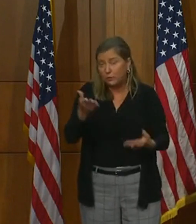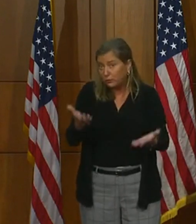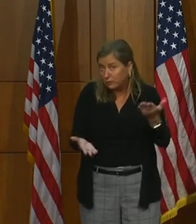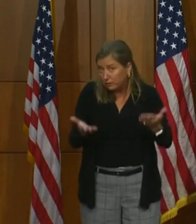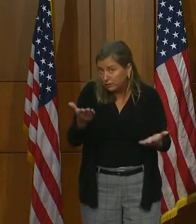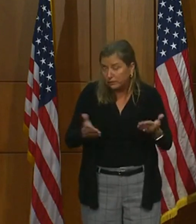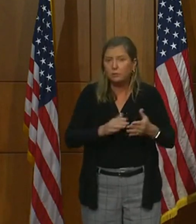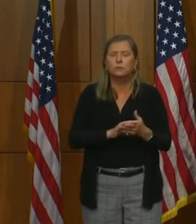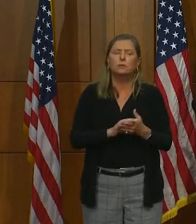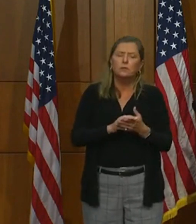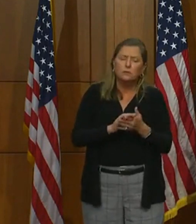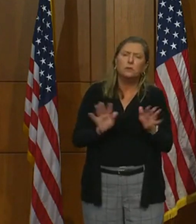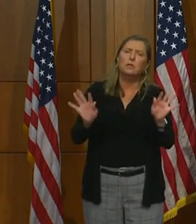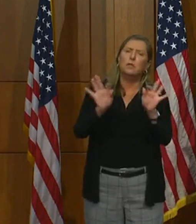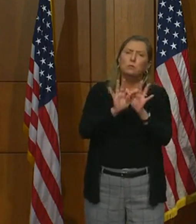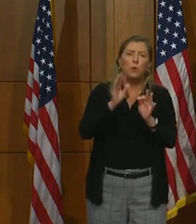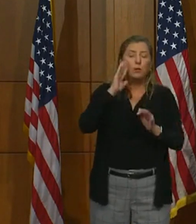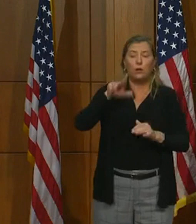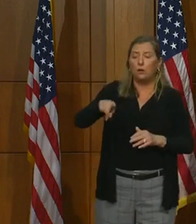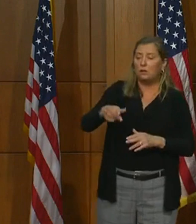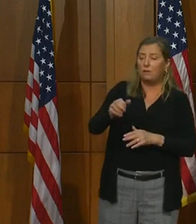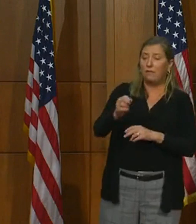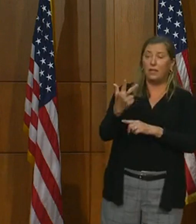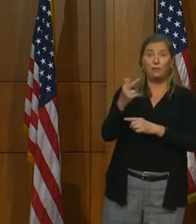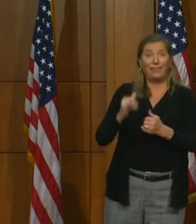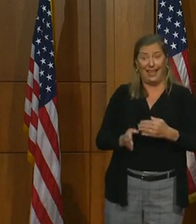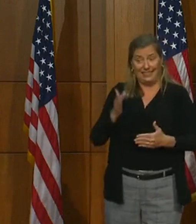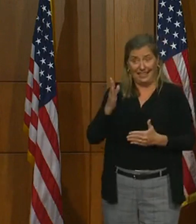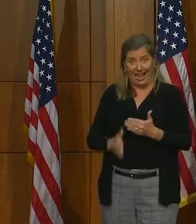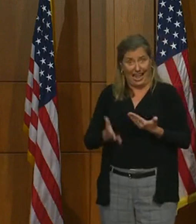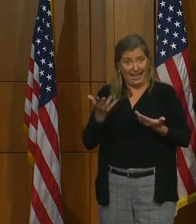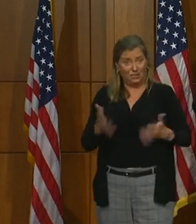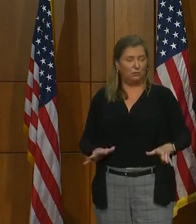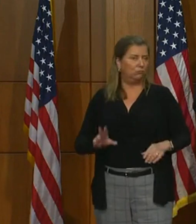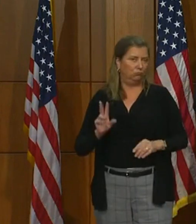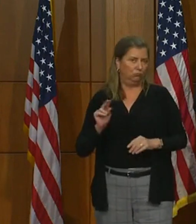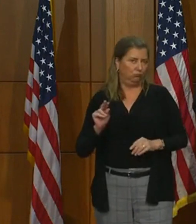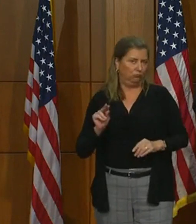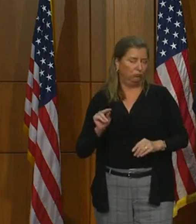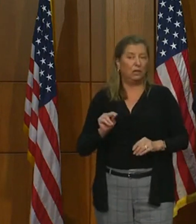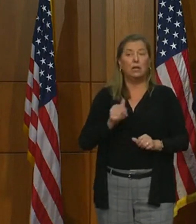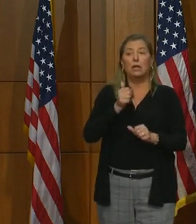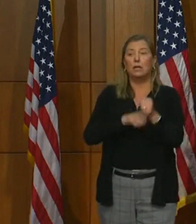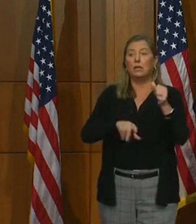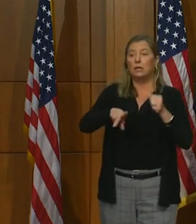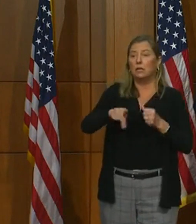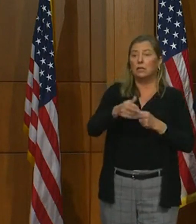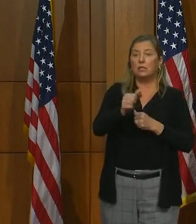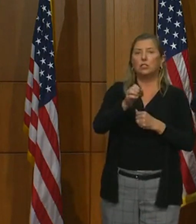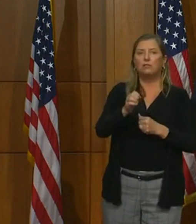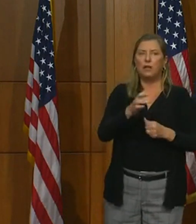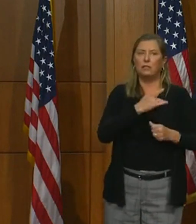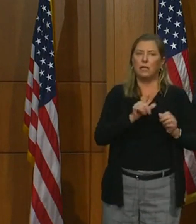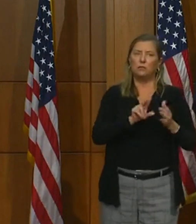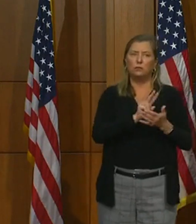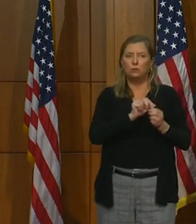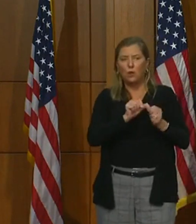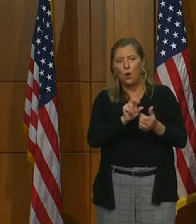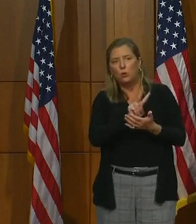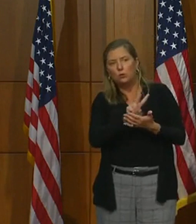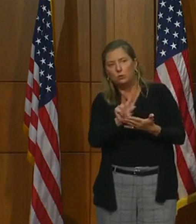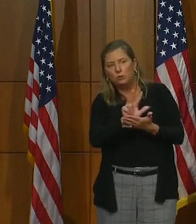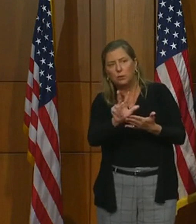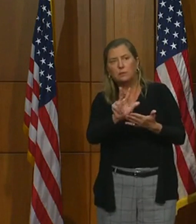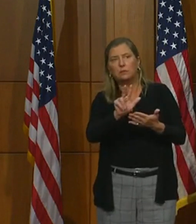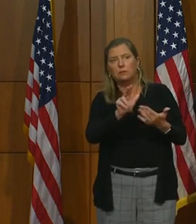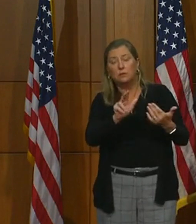And it's important to note phase three is not the end state for our schools. Each phase we've had has been several weeks long and phase three